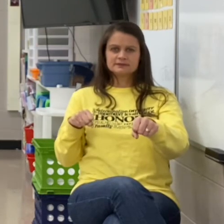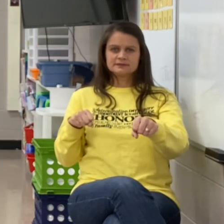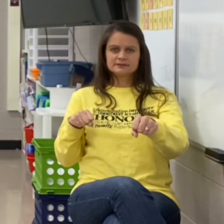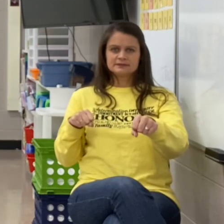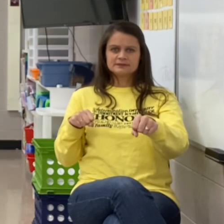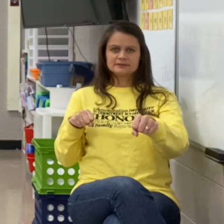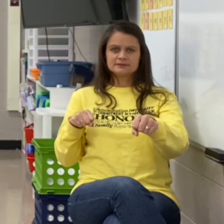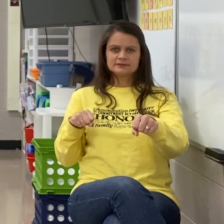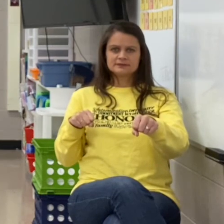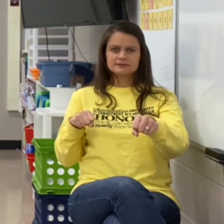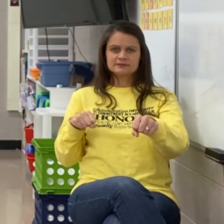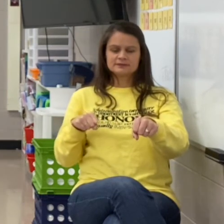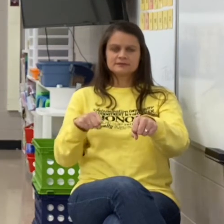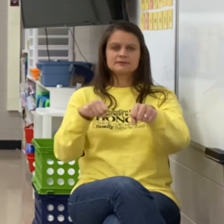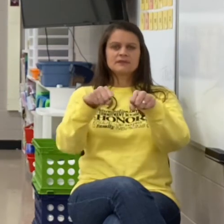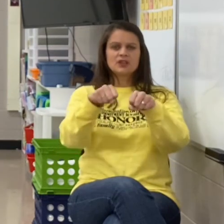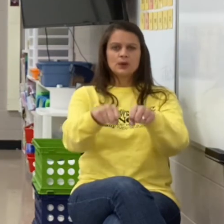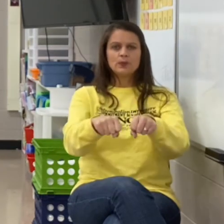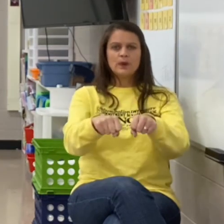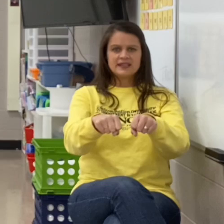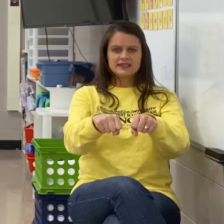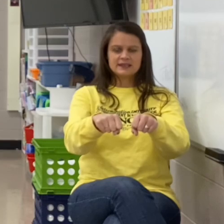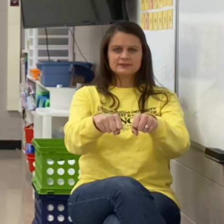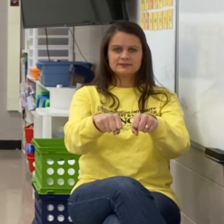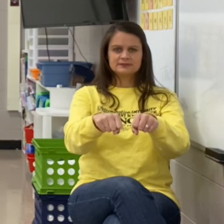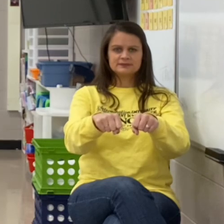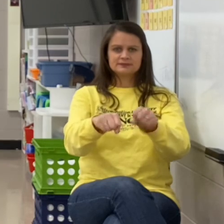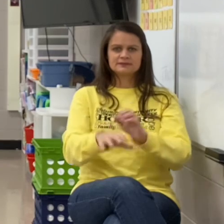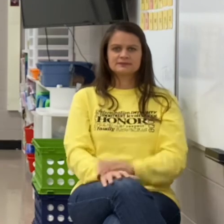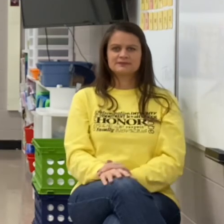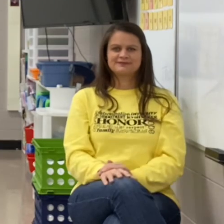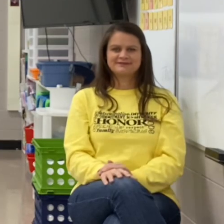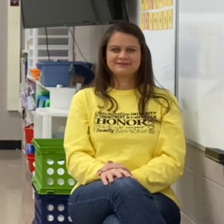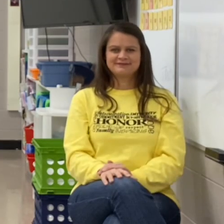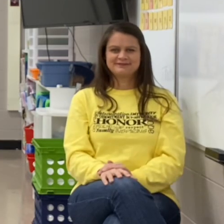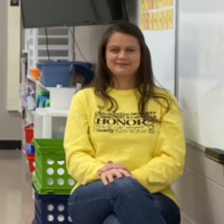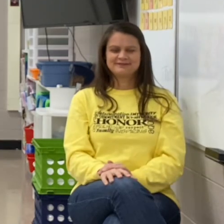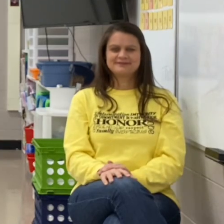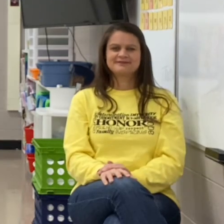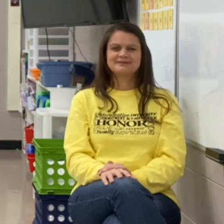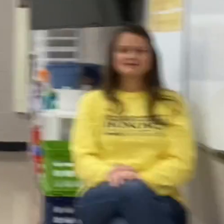to w and the word becomes wet. All right. Good job. See you tomorrow.